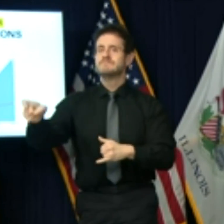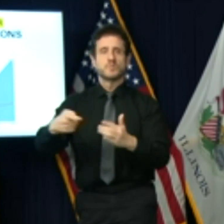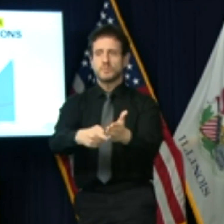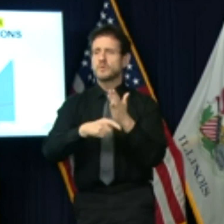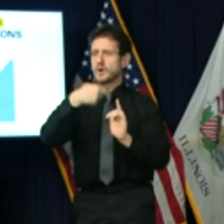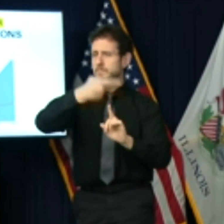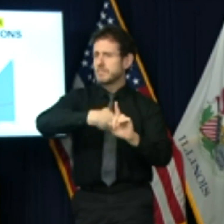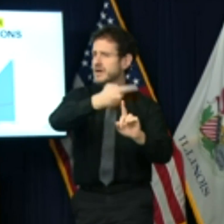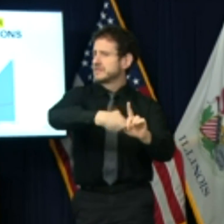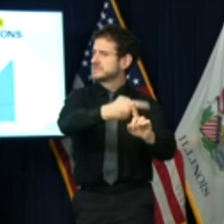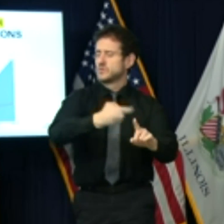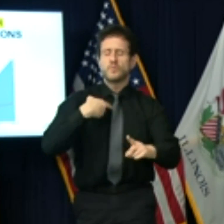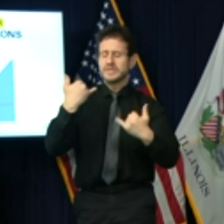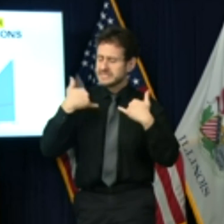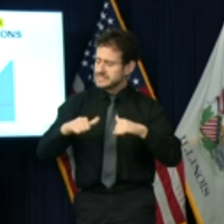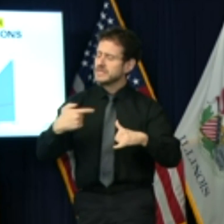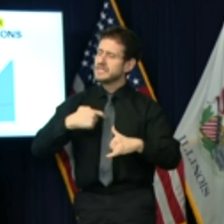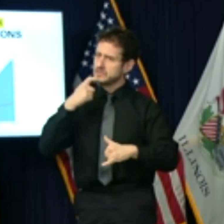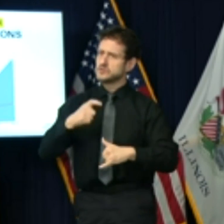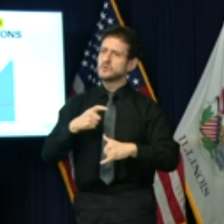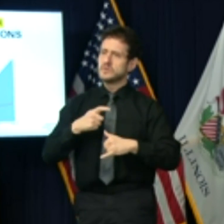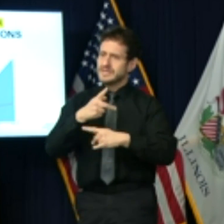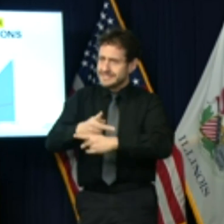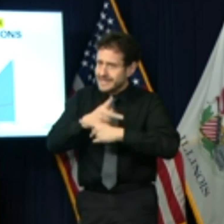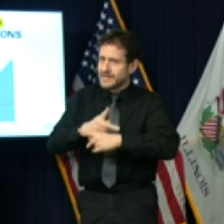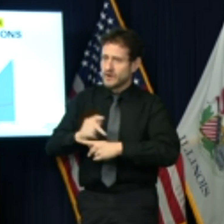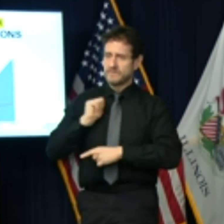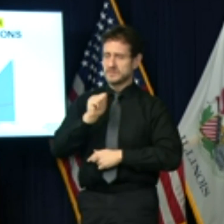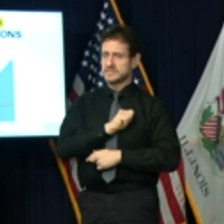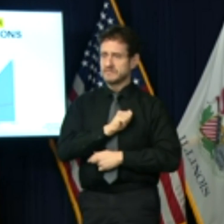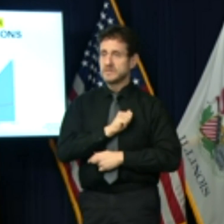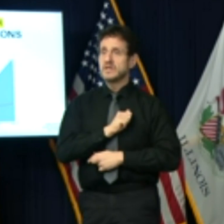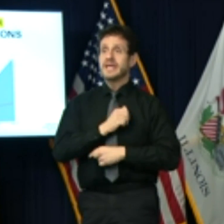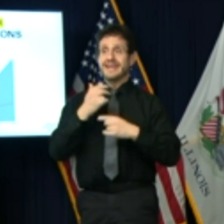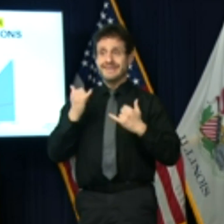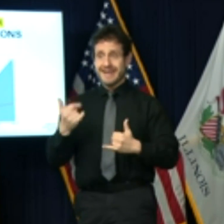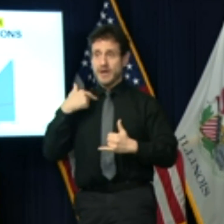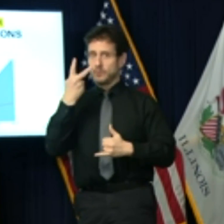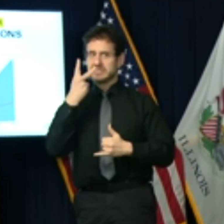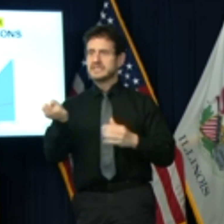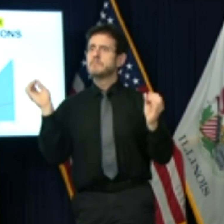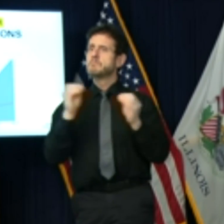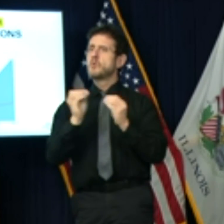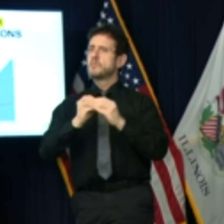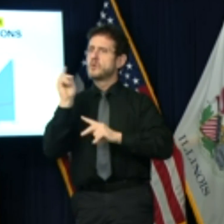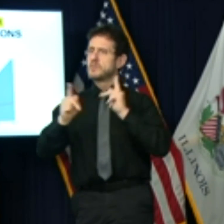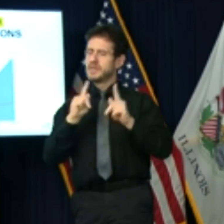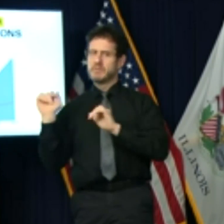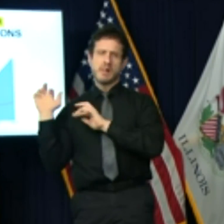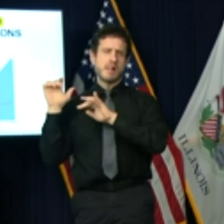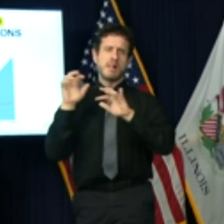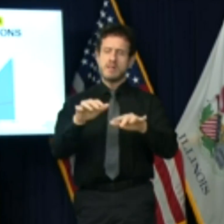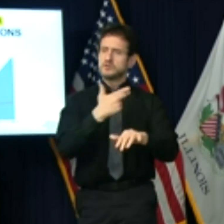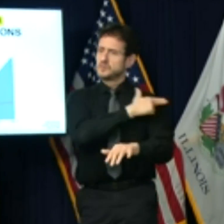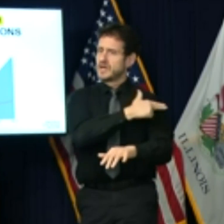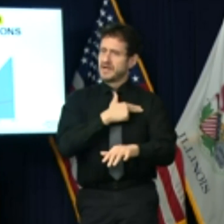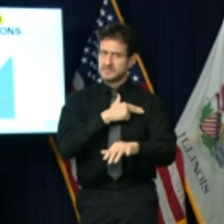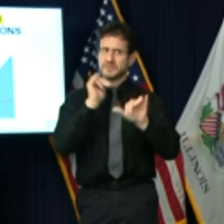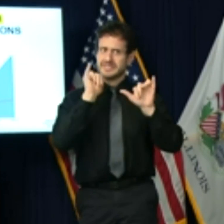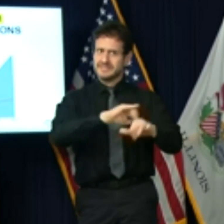witnessing exponential growth in the number of people admitted to the hospital with COVID-19 statewide.